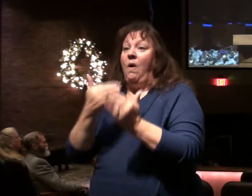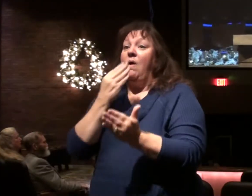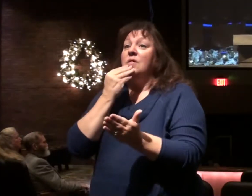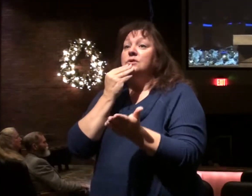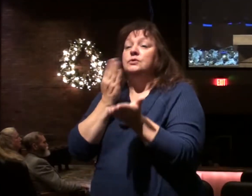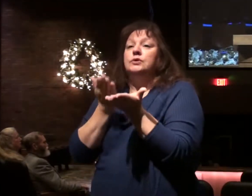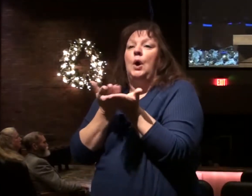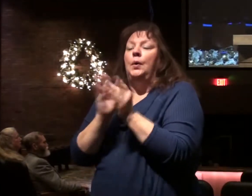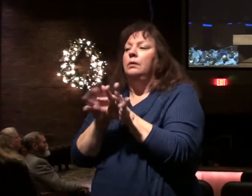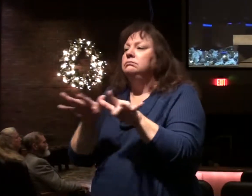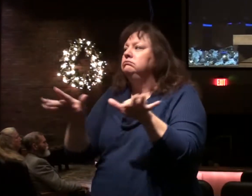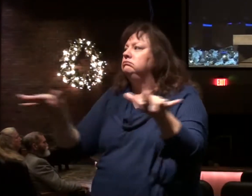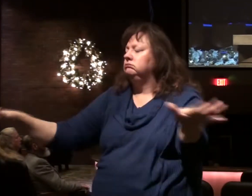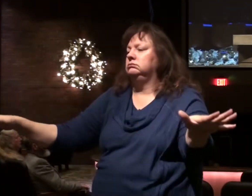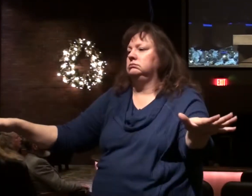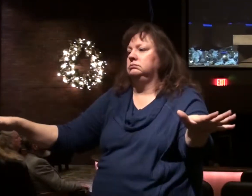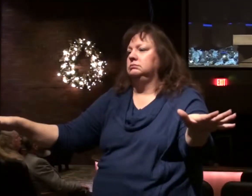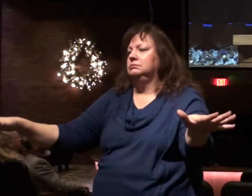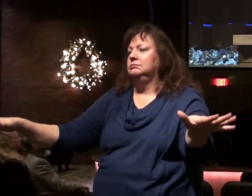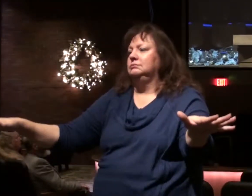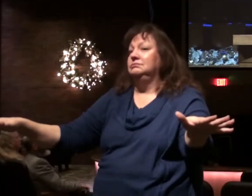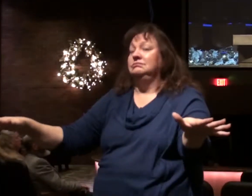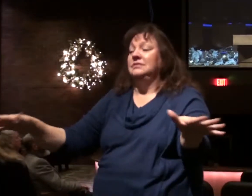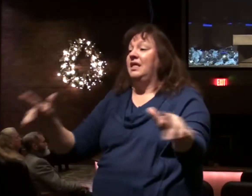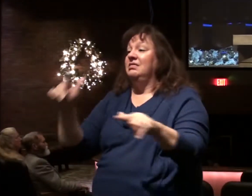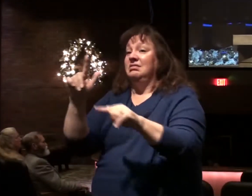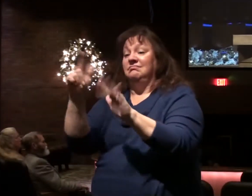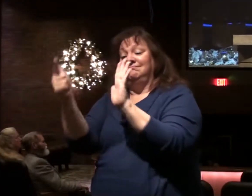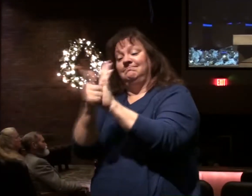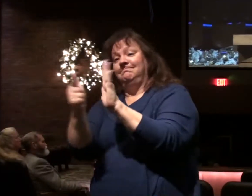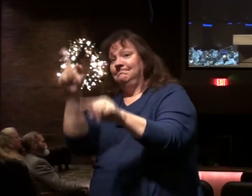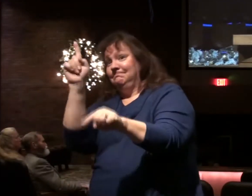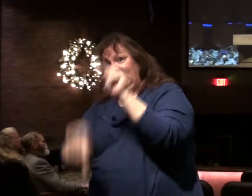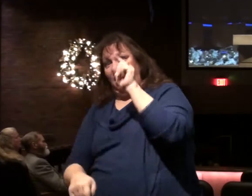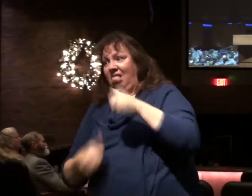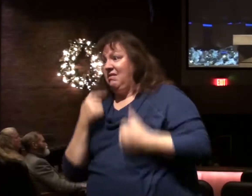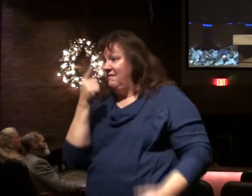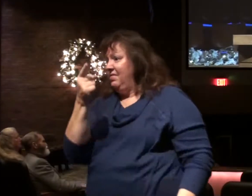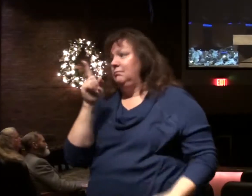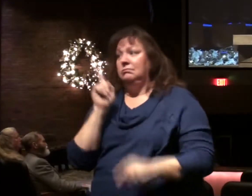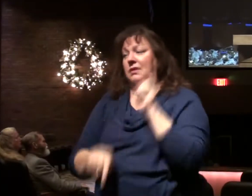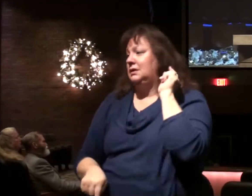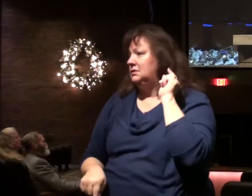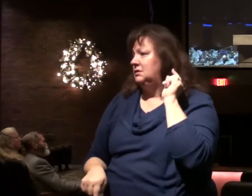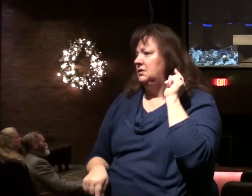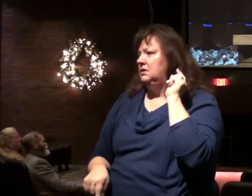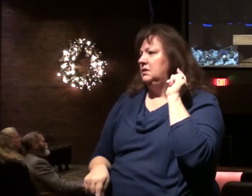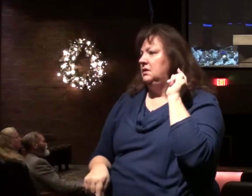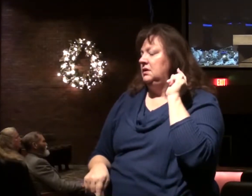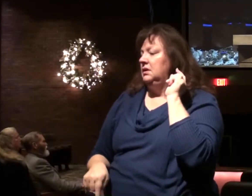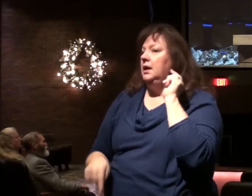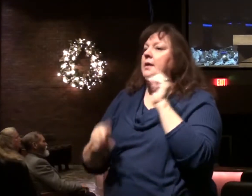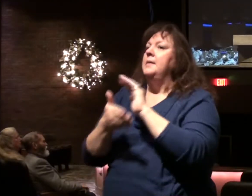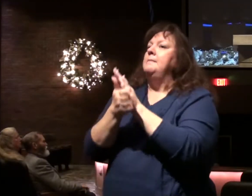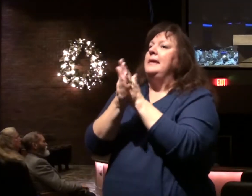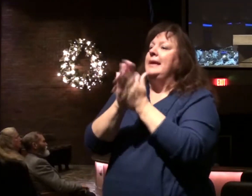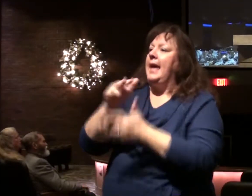from Israel. They made out of law they couldn't live there. And it became Palestine.